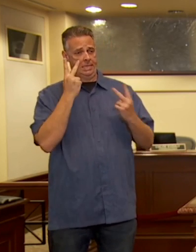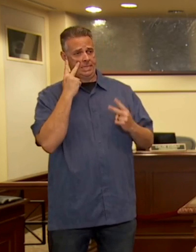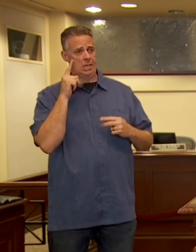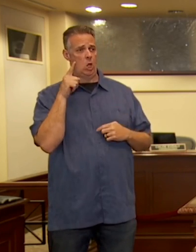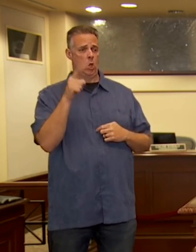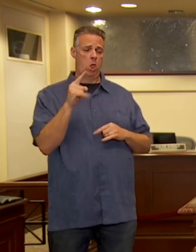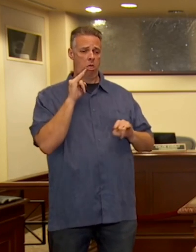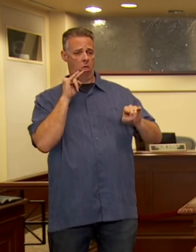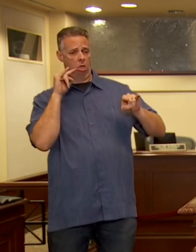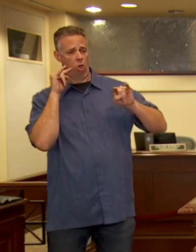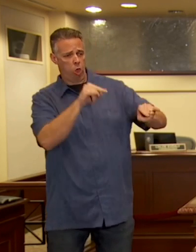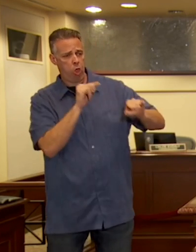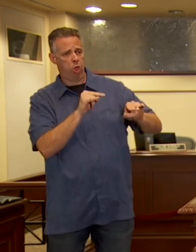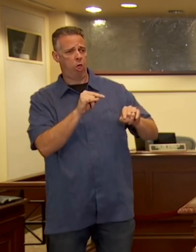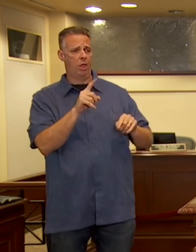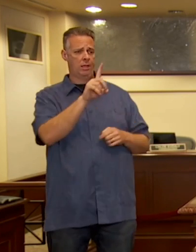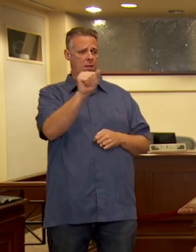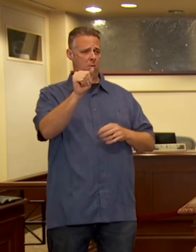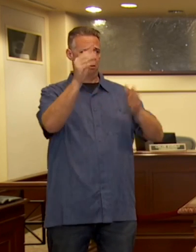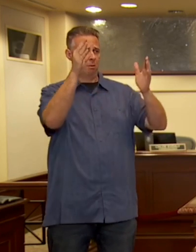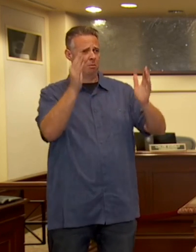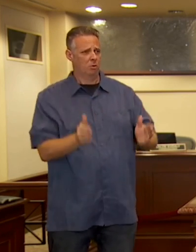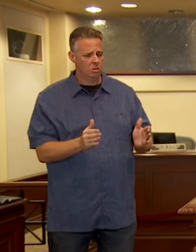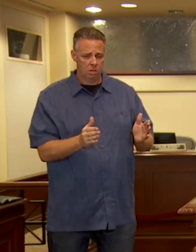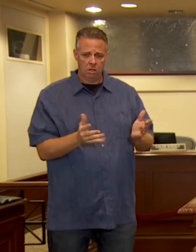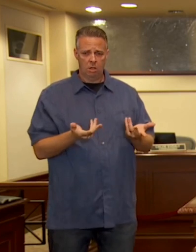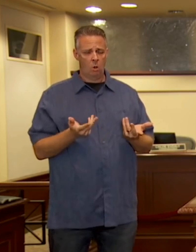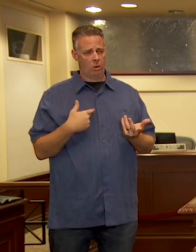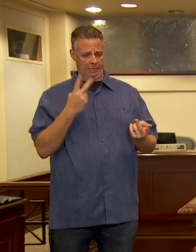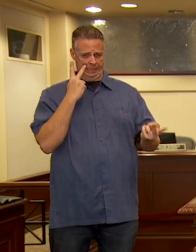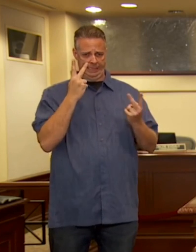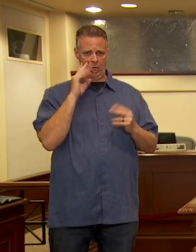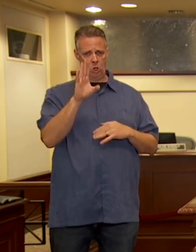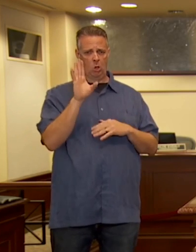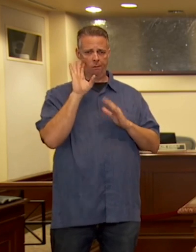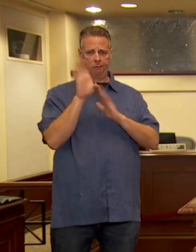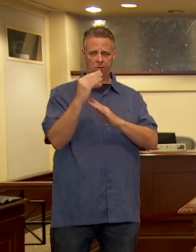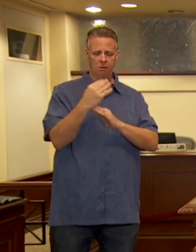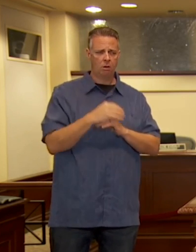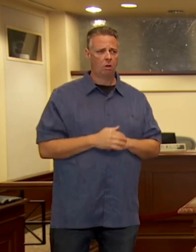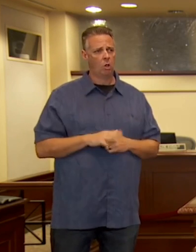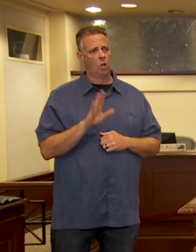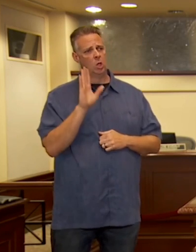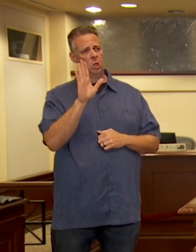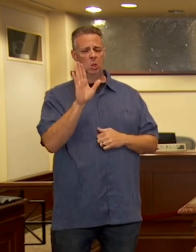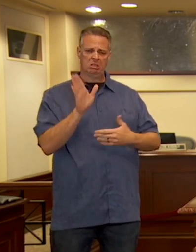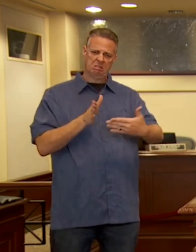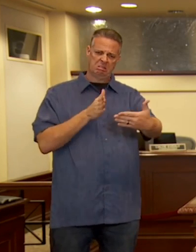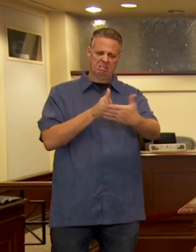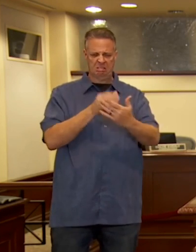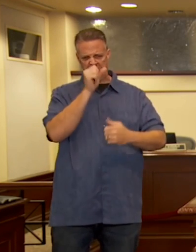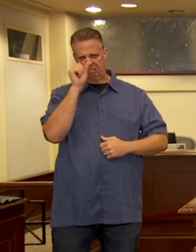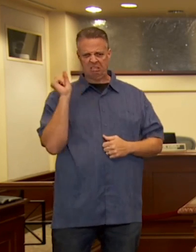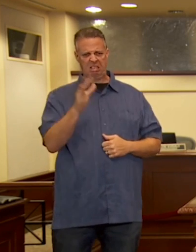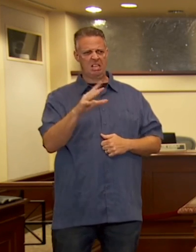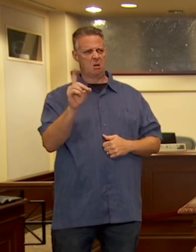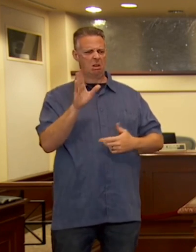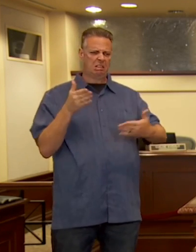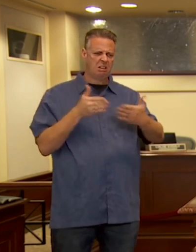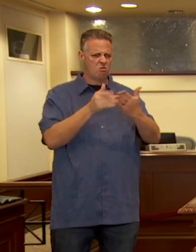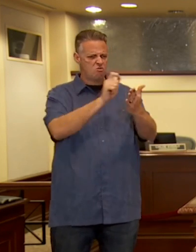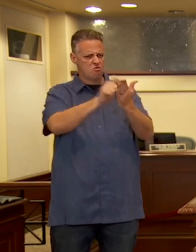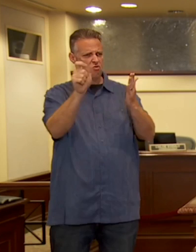you mocking a disabled man. We've had to listen to your anti-democratic attacks on journalists.